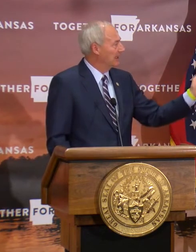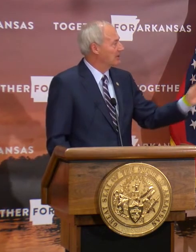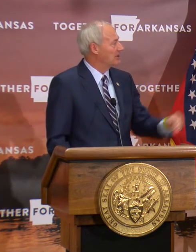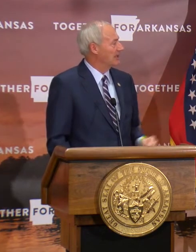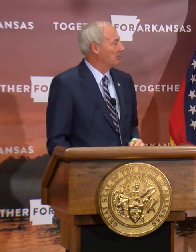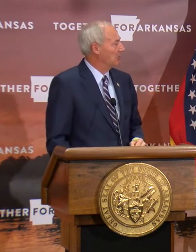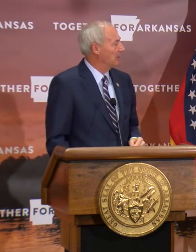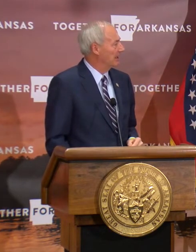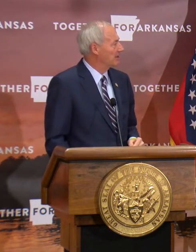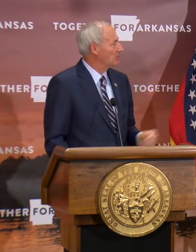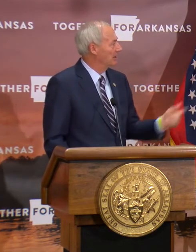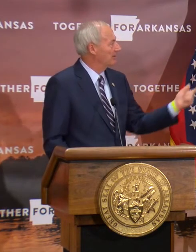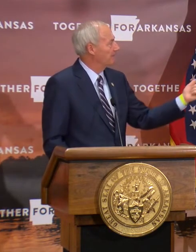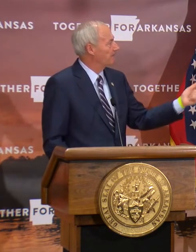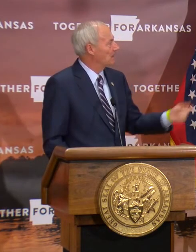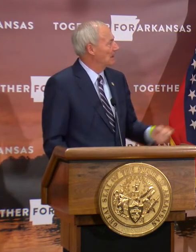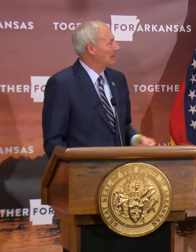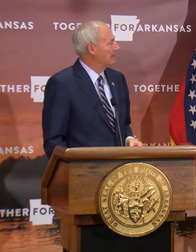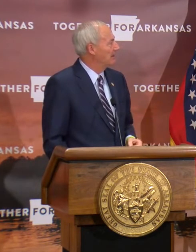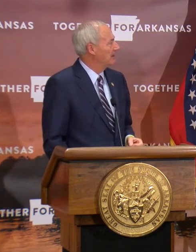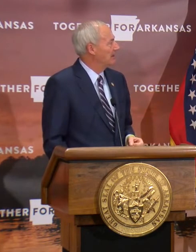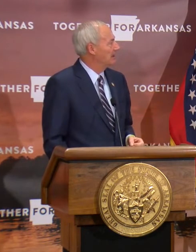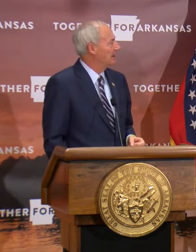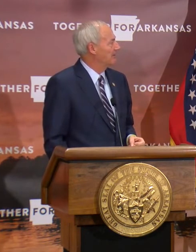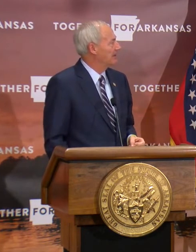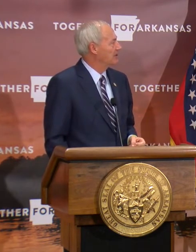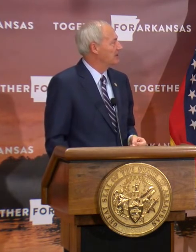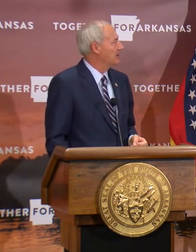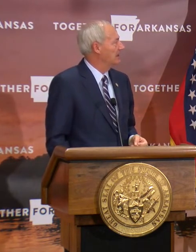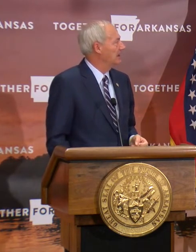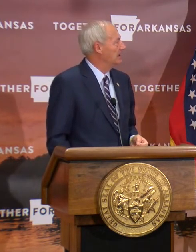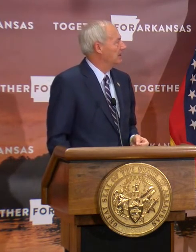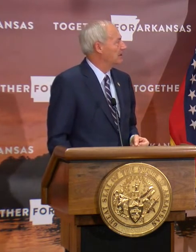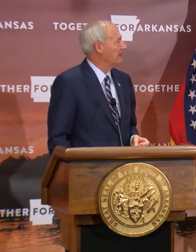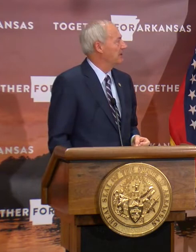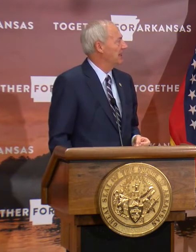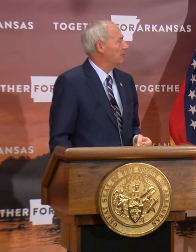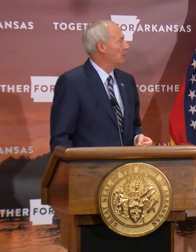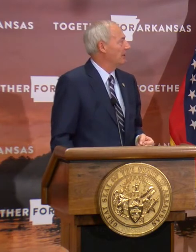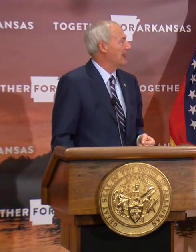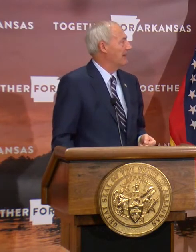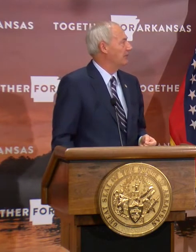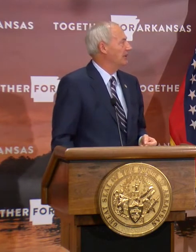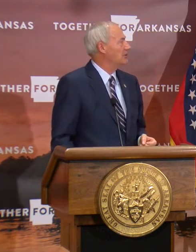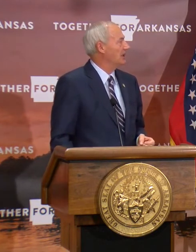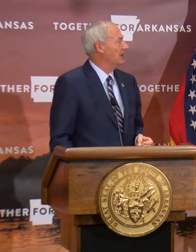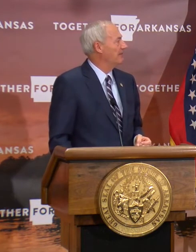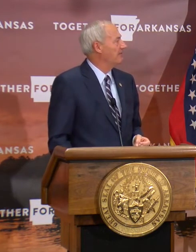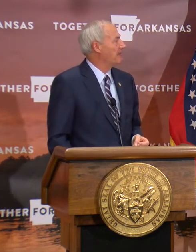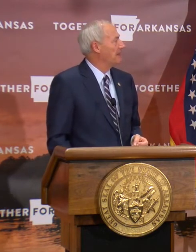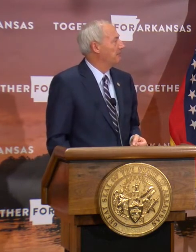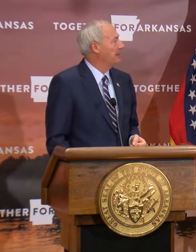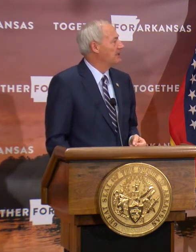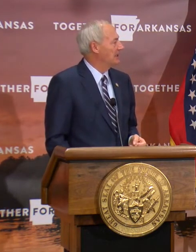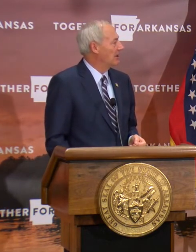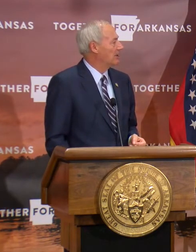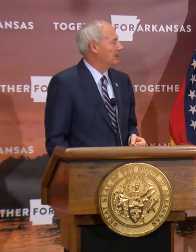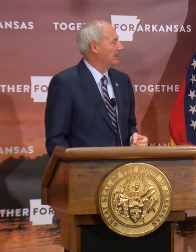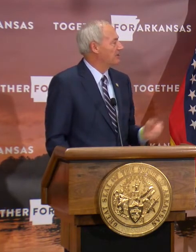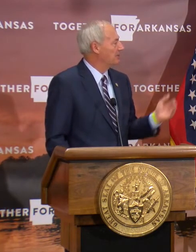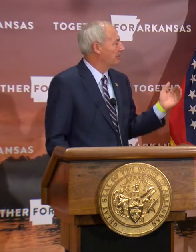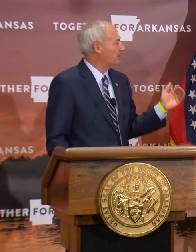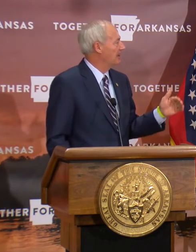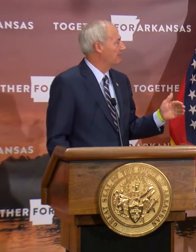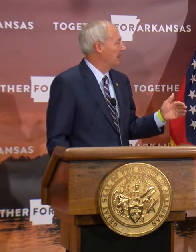reduce the cases that will go down as well. And then this is the seven-day rolling average of PCR